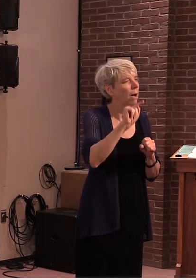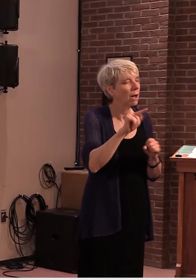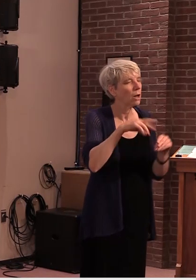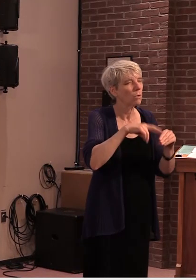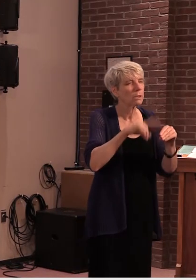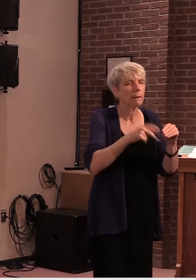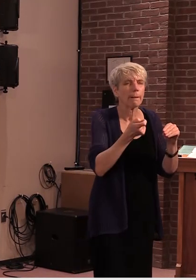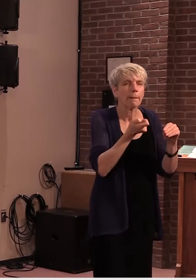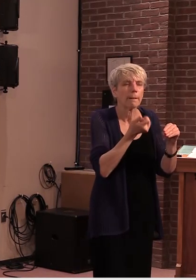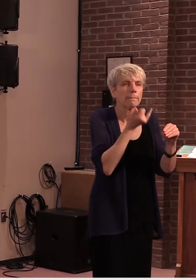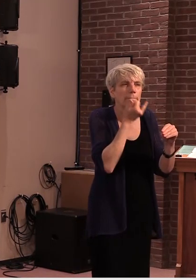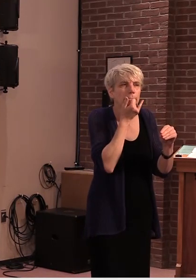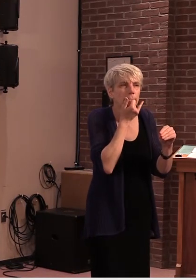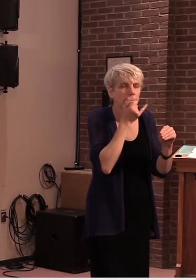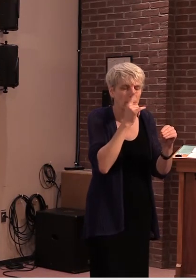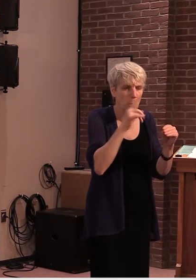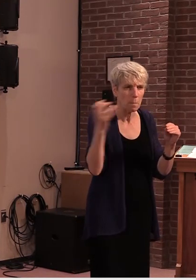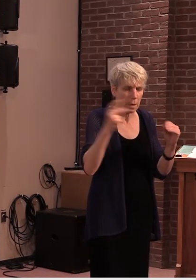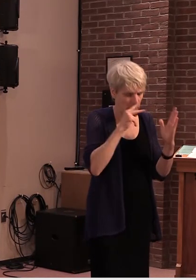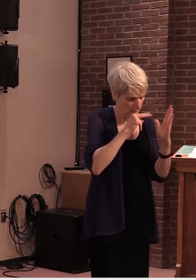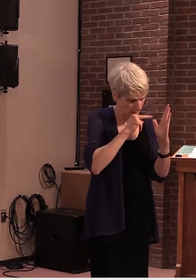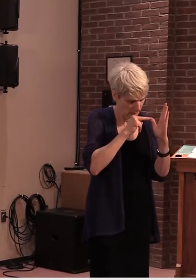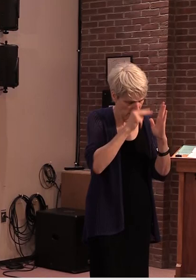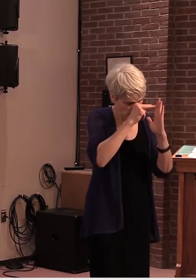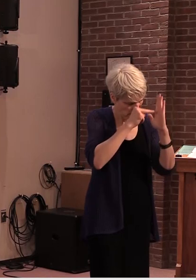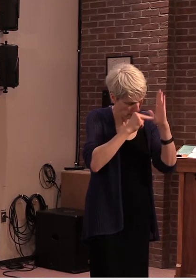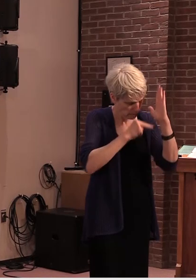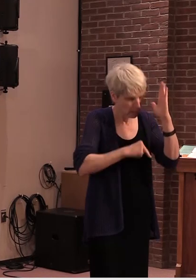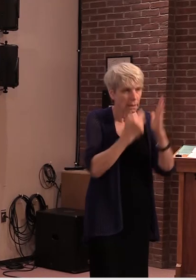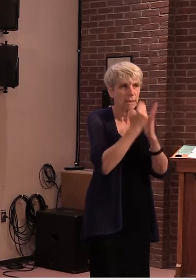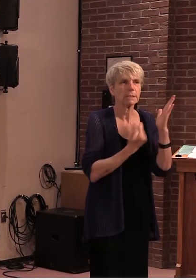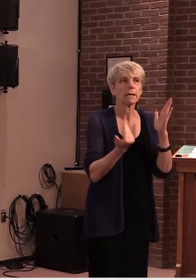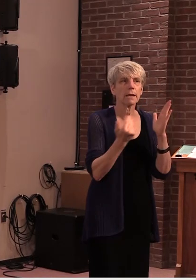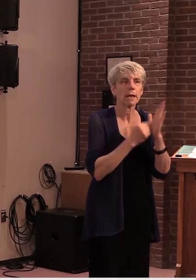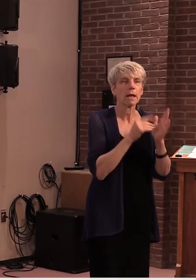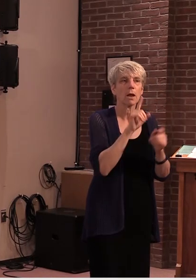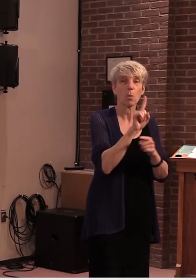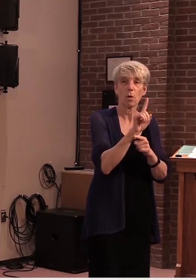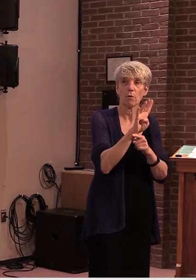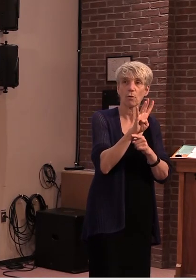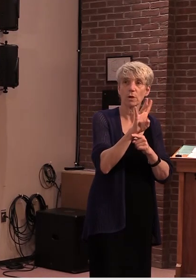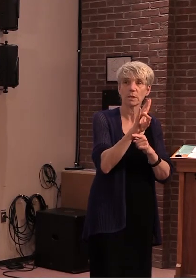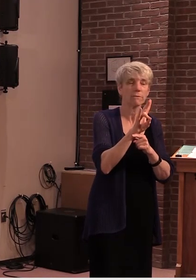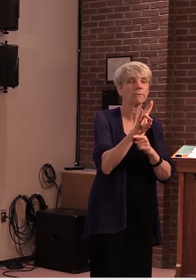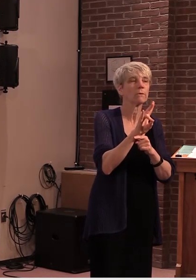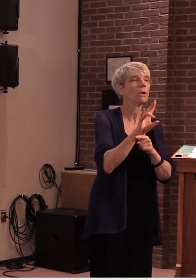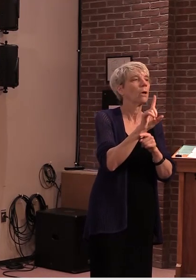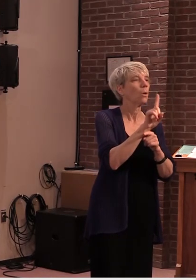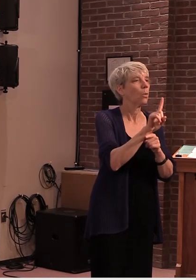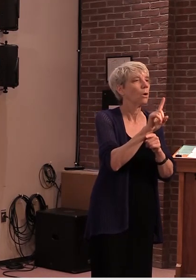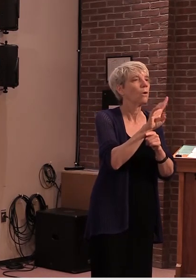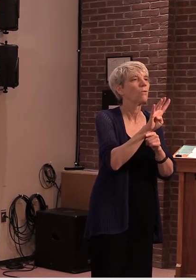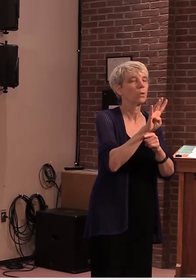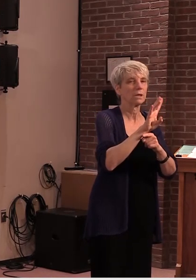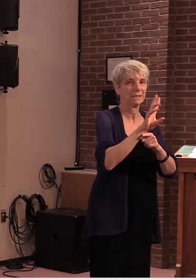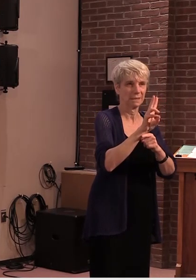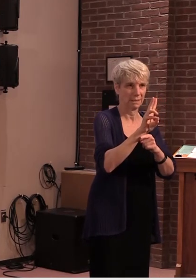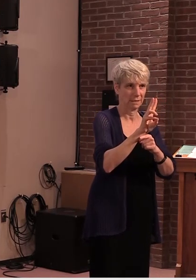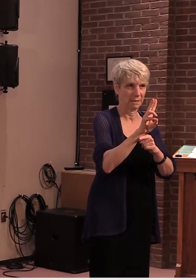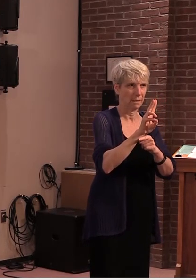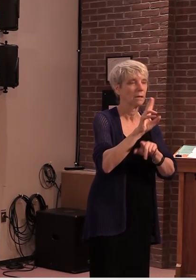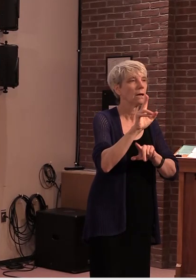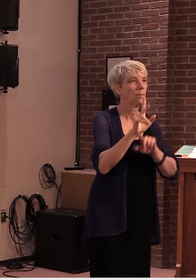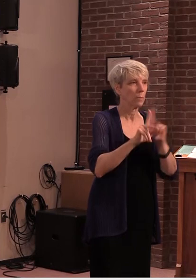testing locations we have determined that there are actually 146 positive tests not 147